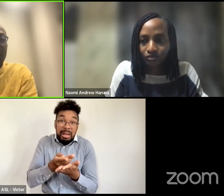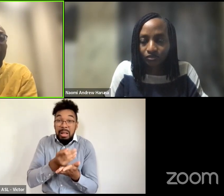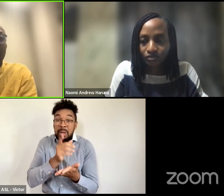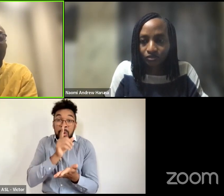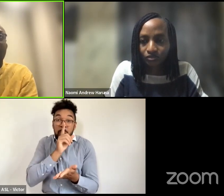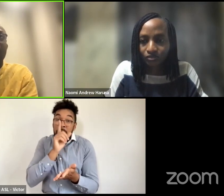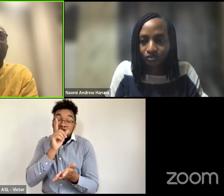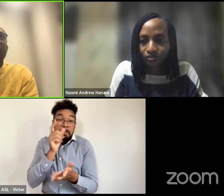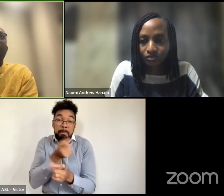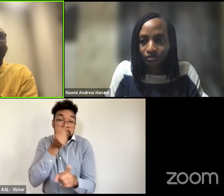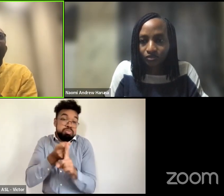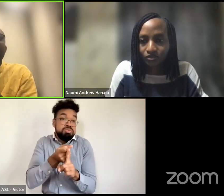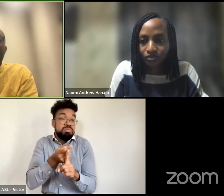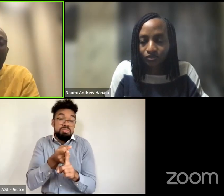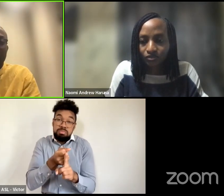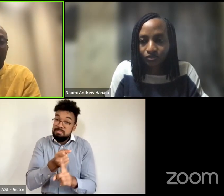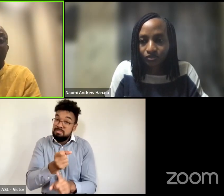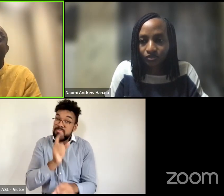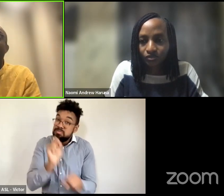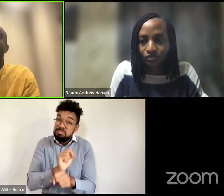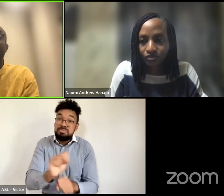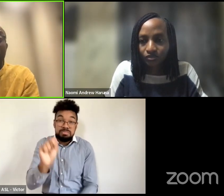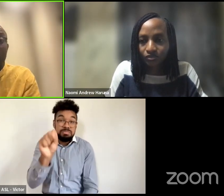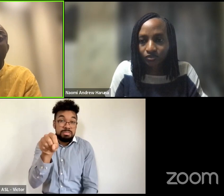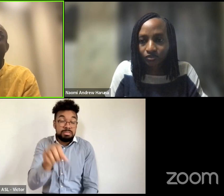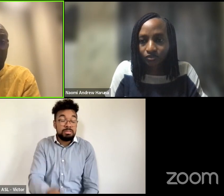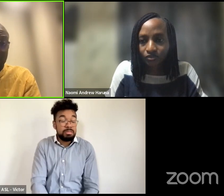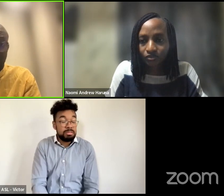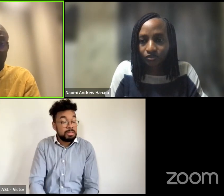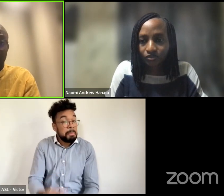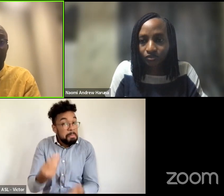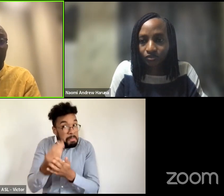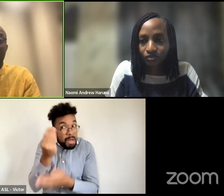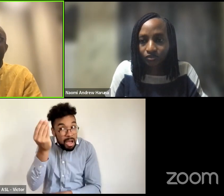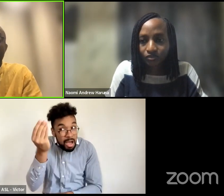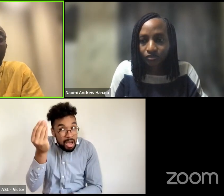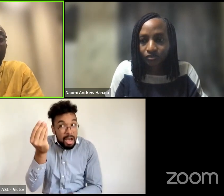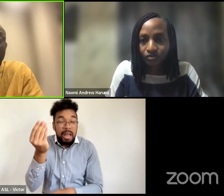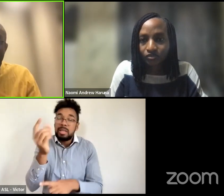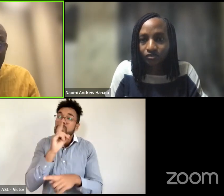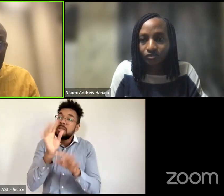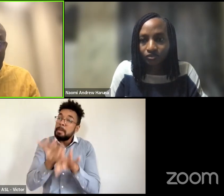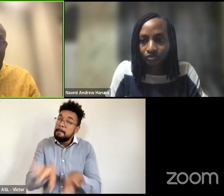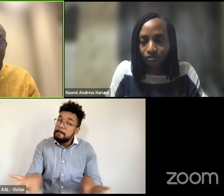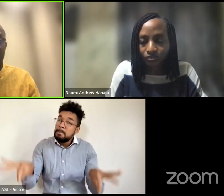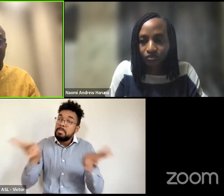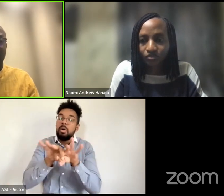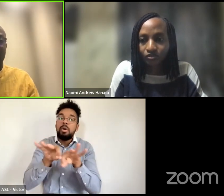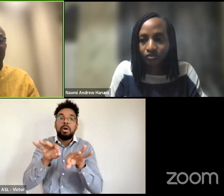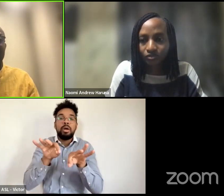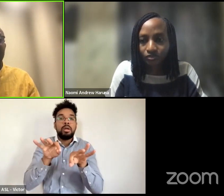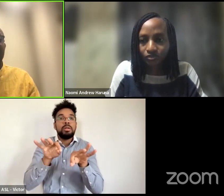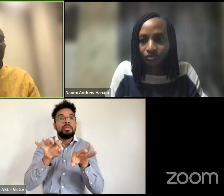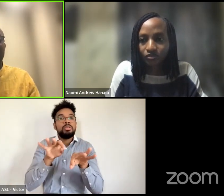how how how capital is so critical to solutions